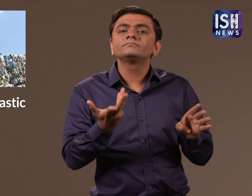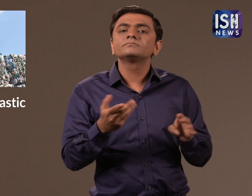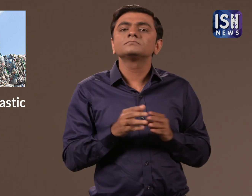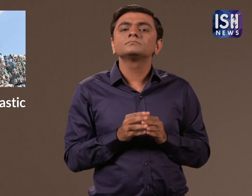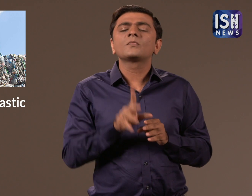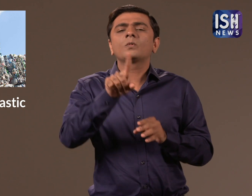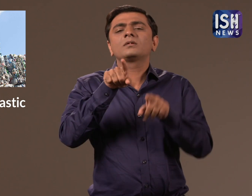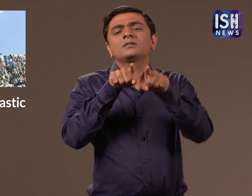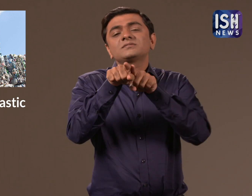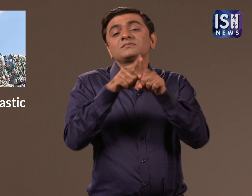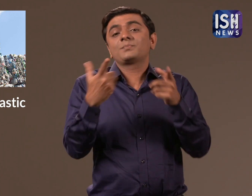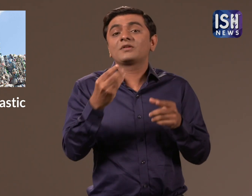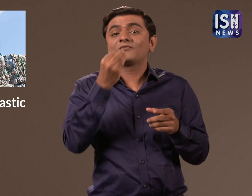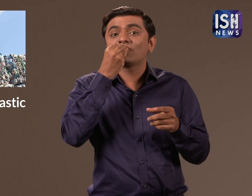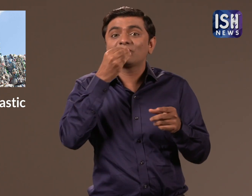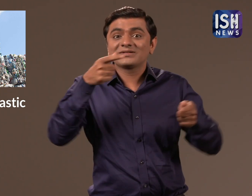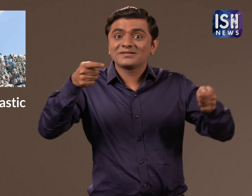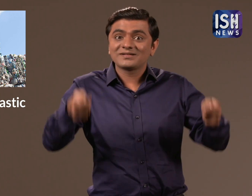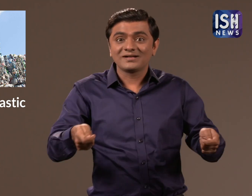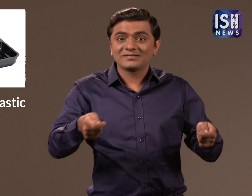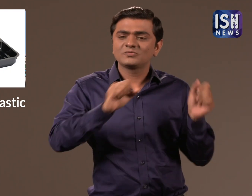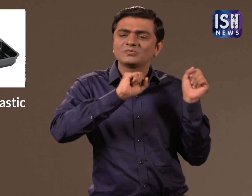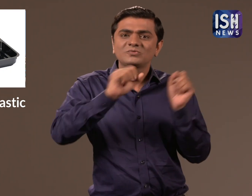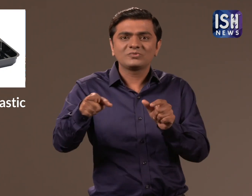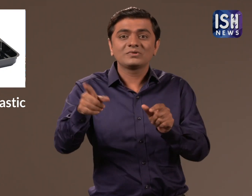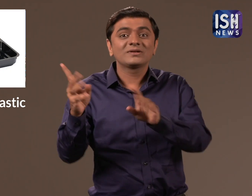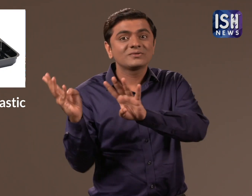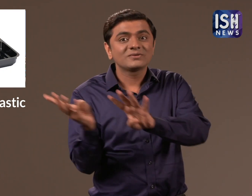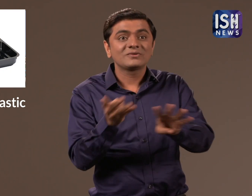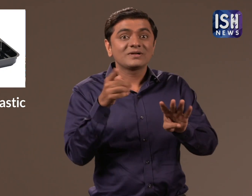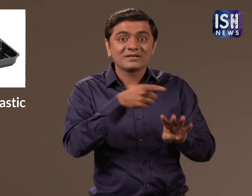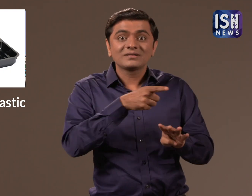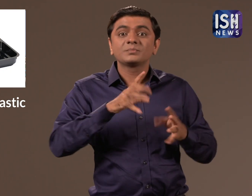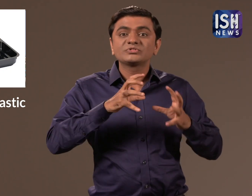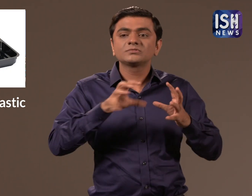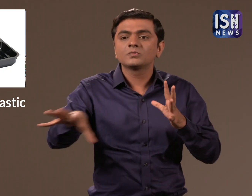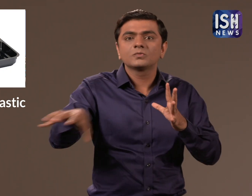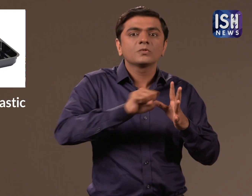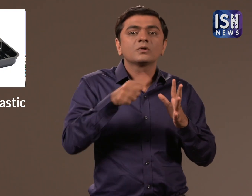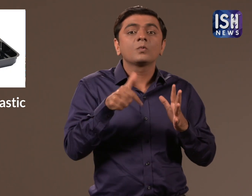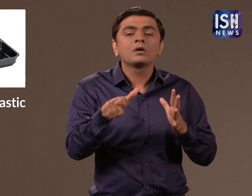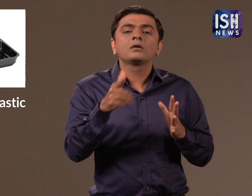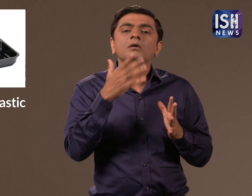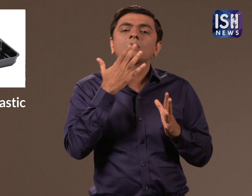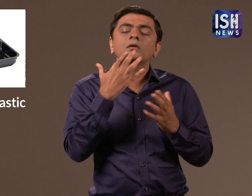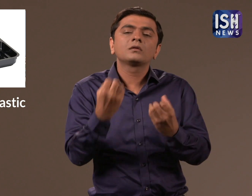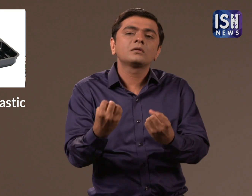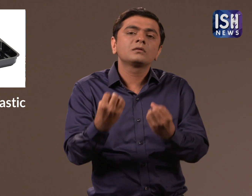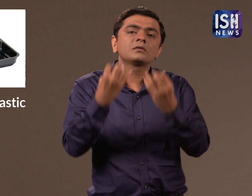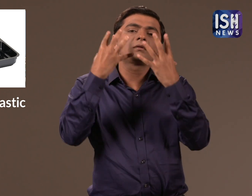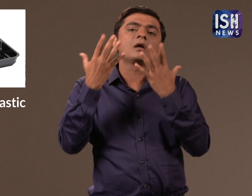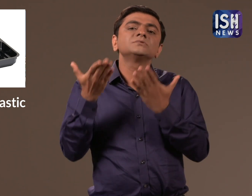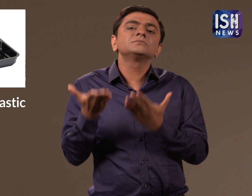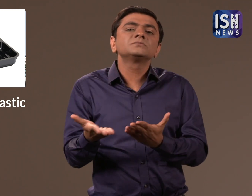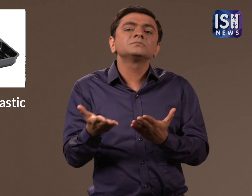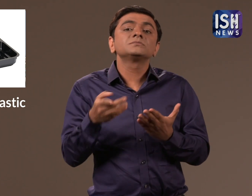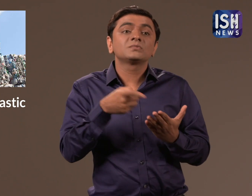For example, food trays that can be completely recycled. But the machine can't pick it up because of the dark color.